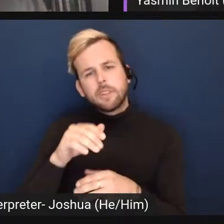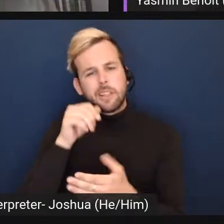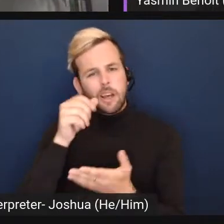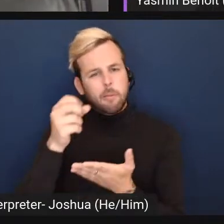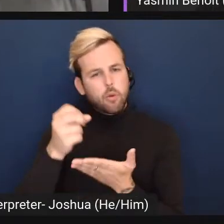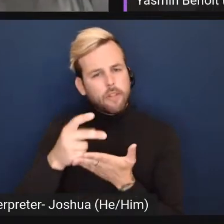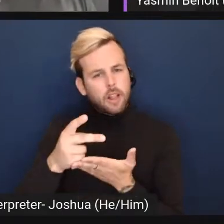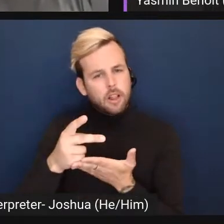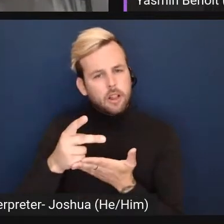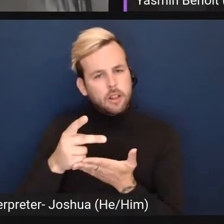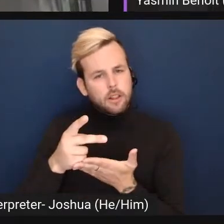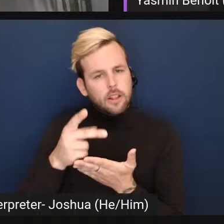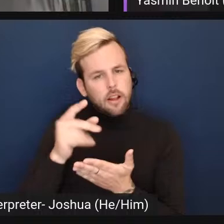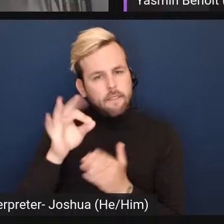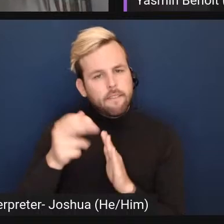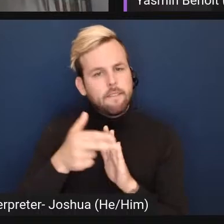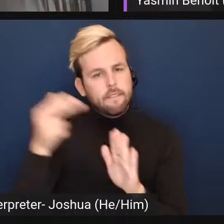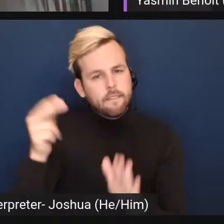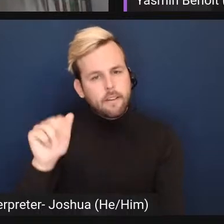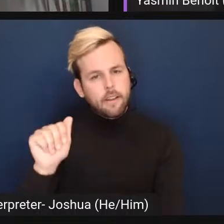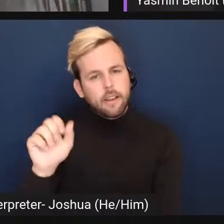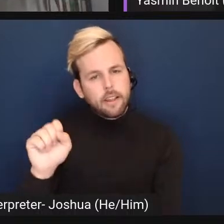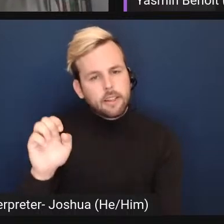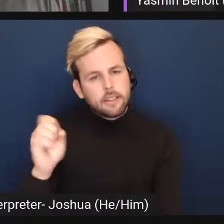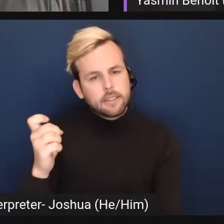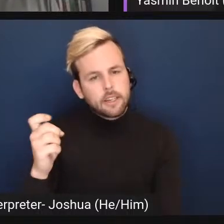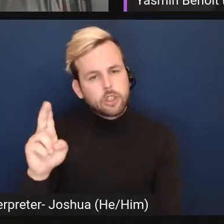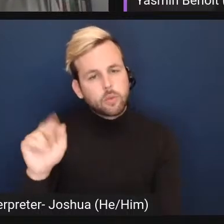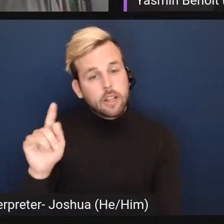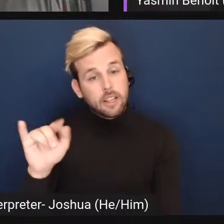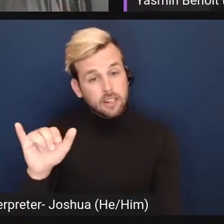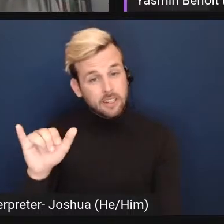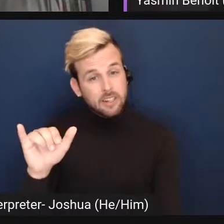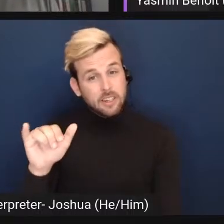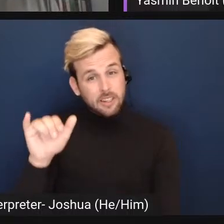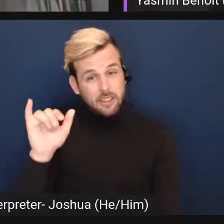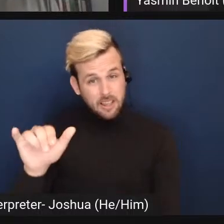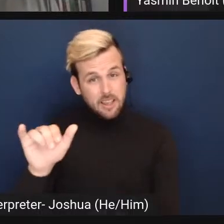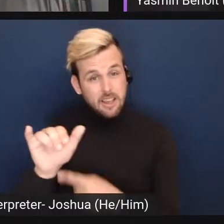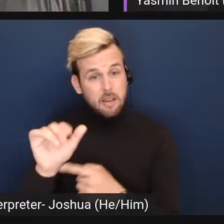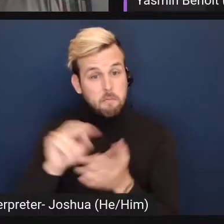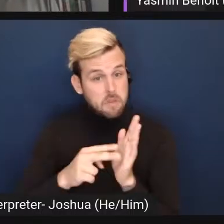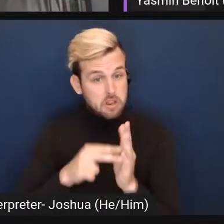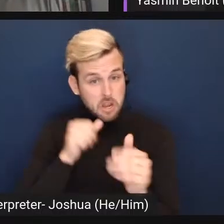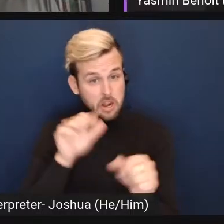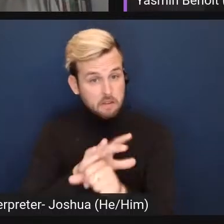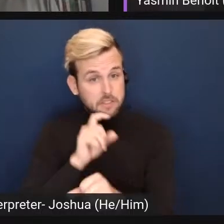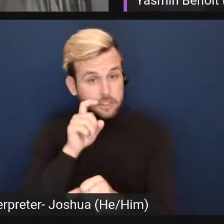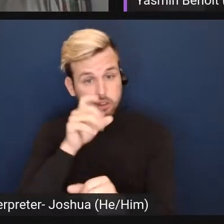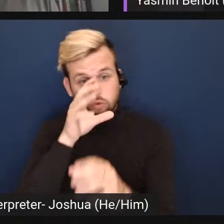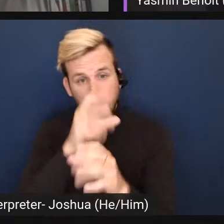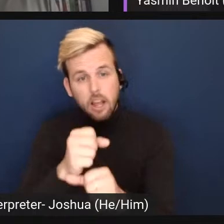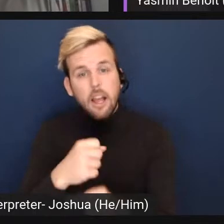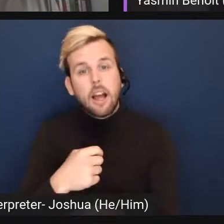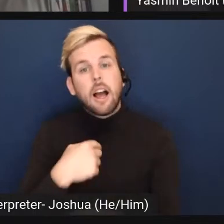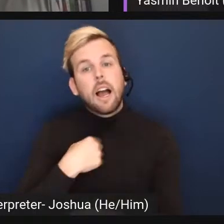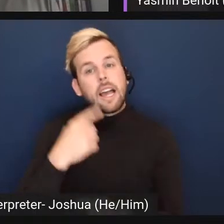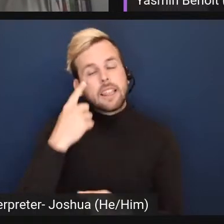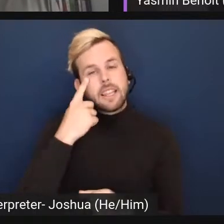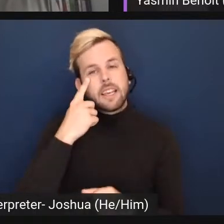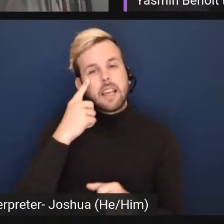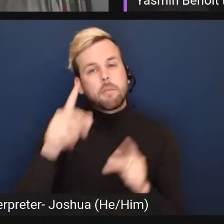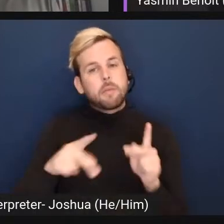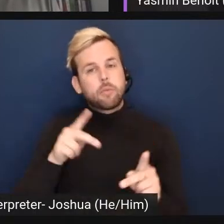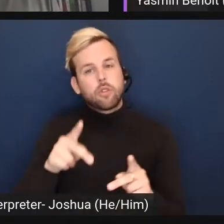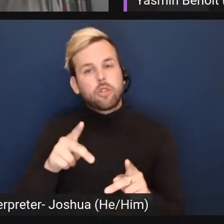of defining asexuality as being a lack of sexual attraction i think that there are definitely people on